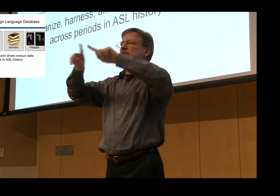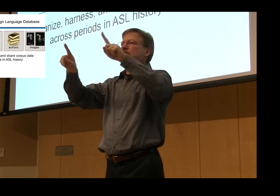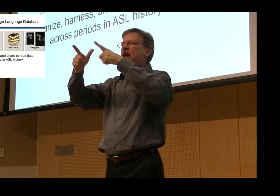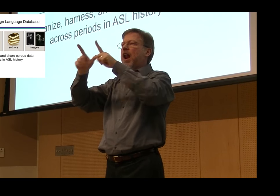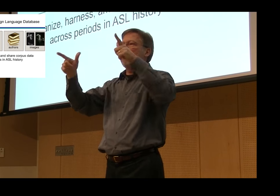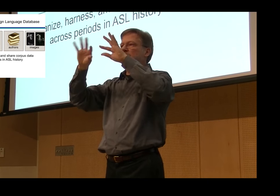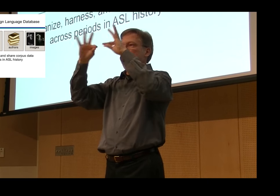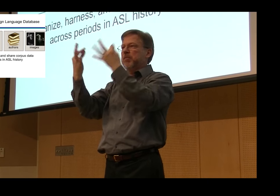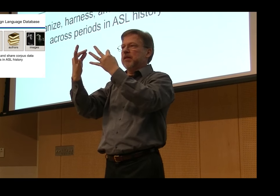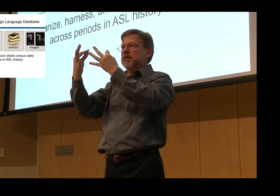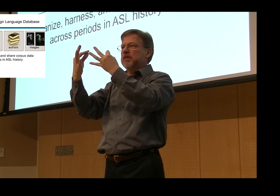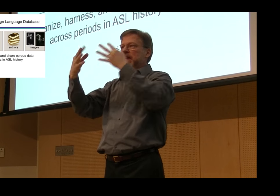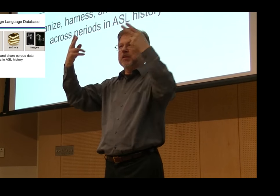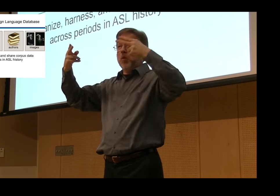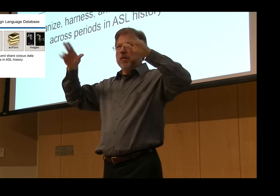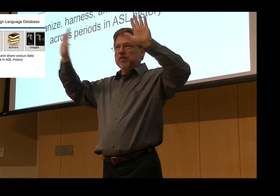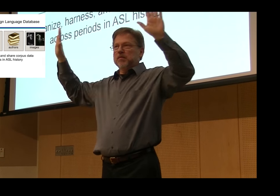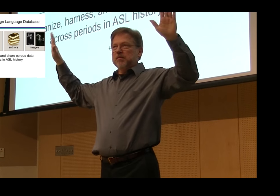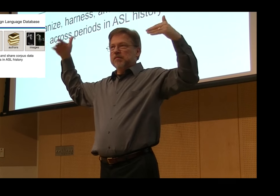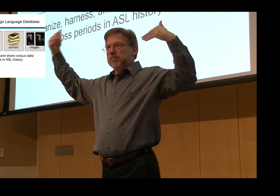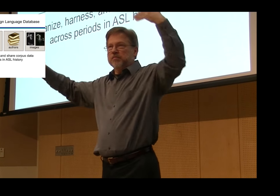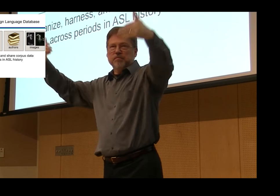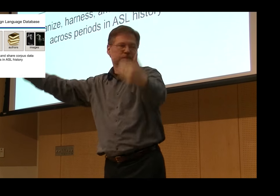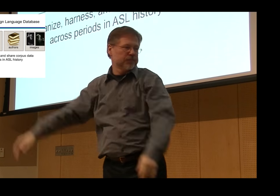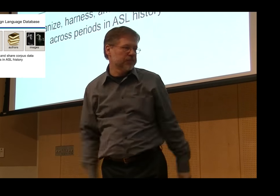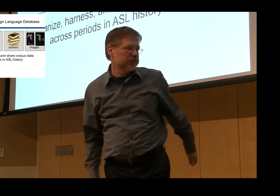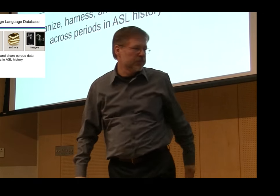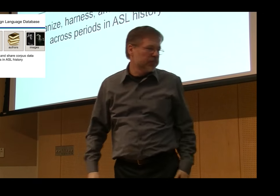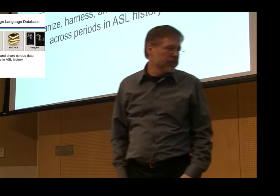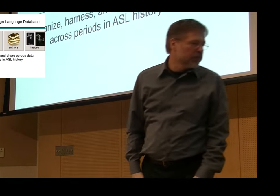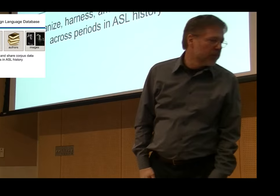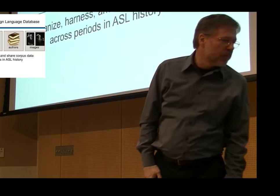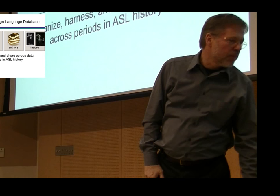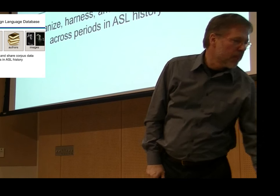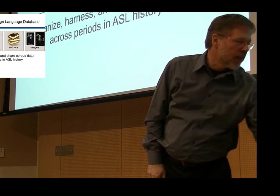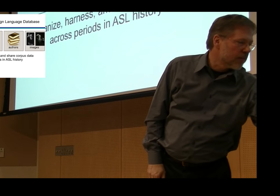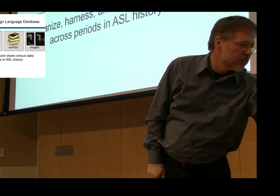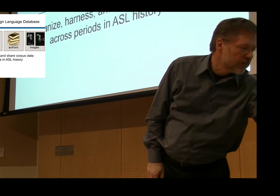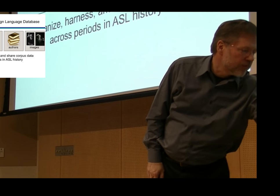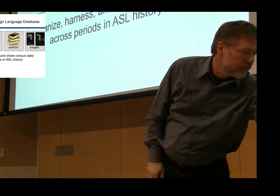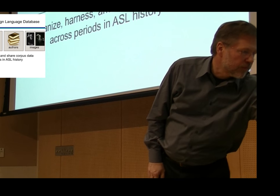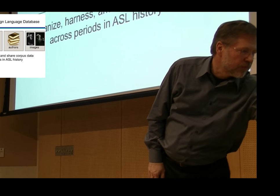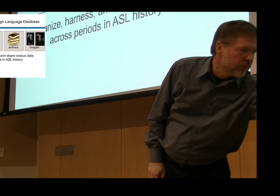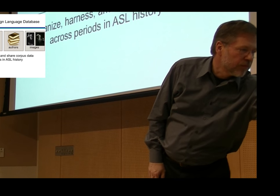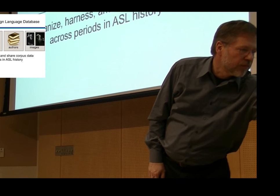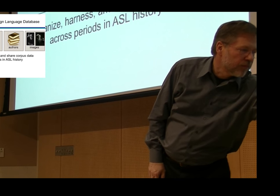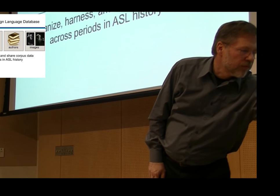will then be able to help the people in Europe with other sign languages and in France and elsewhere in the